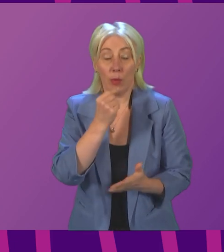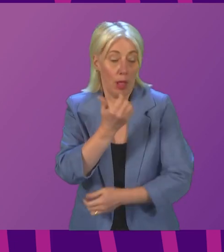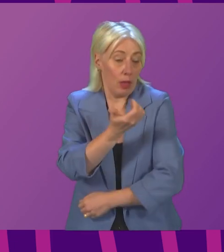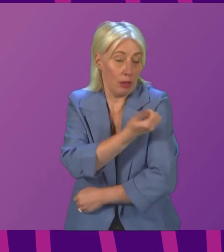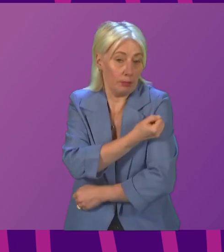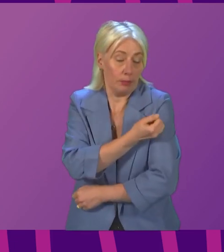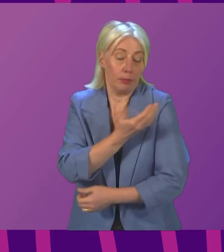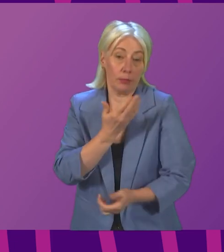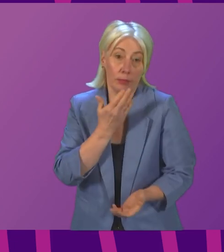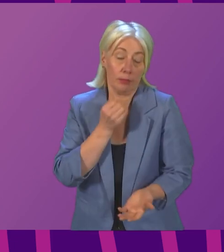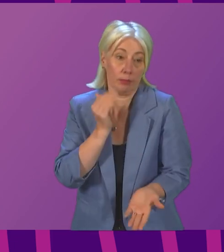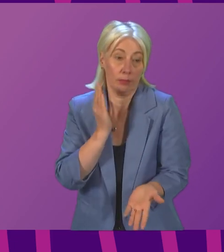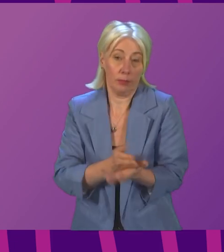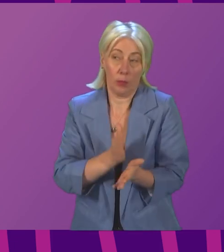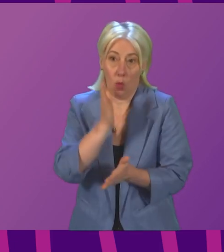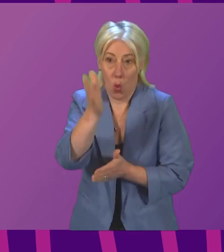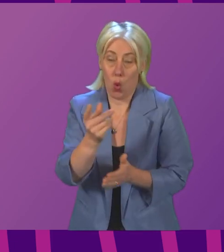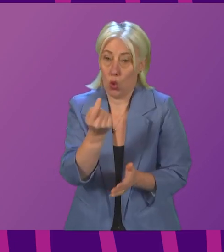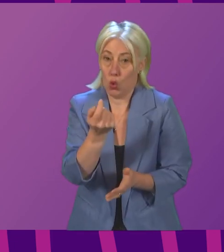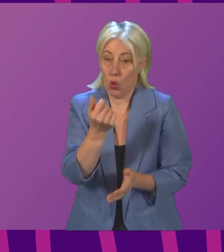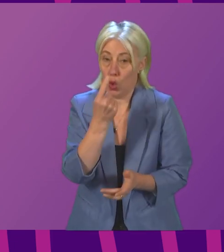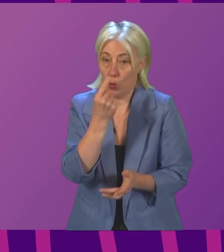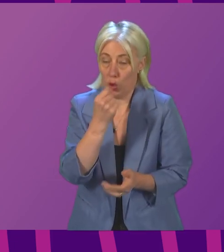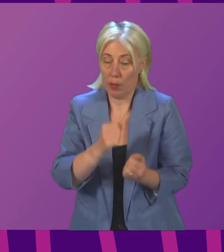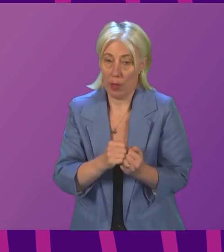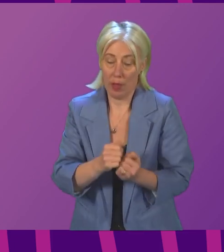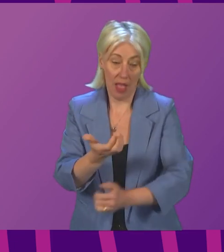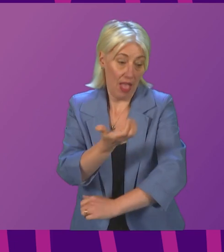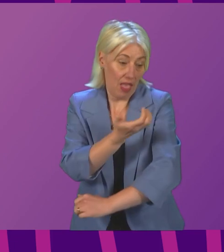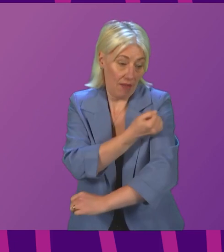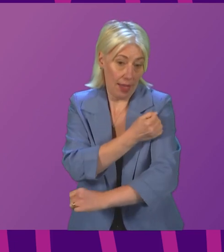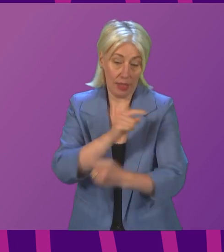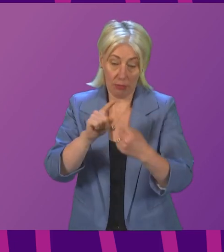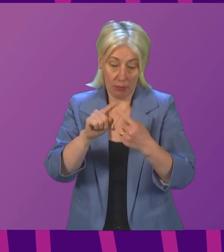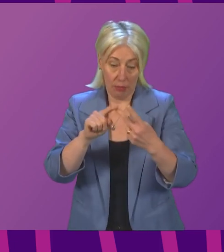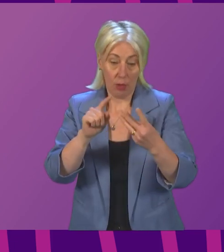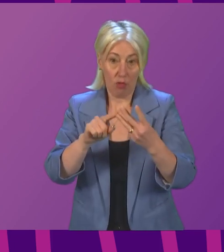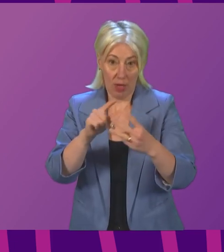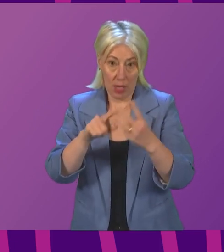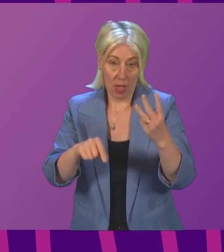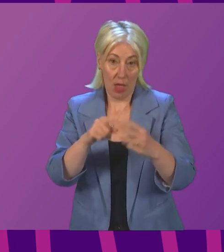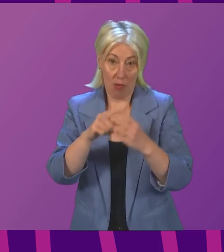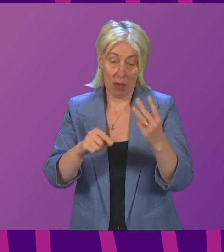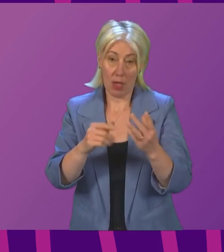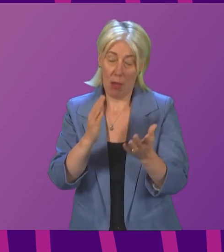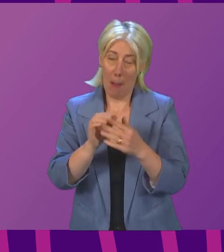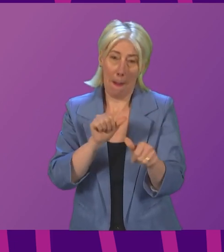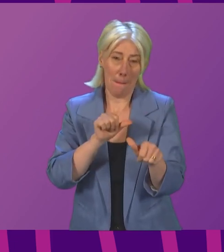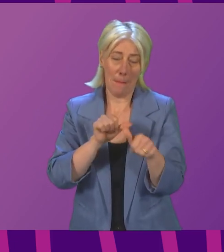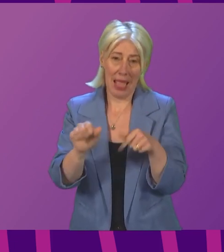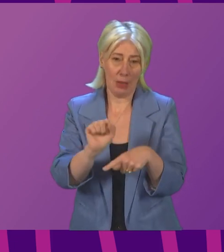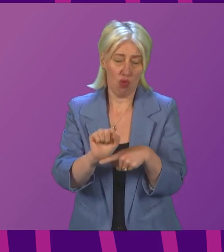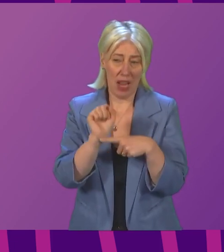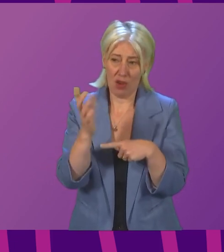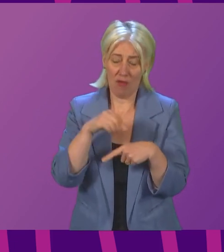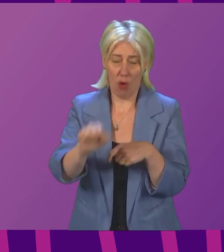out and gets it as soon as possible. The vaccine, including the booster jag, is our best weapon against this virus.